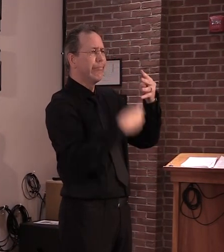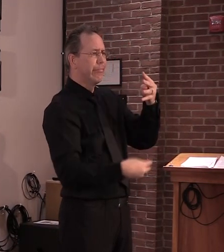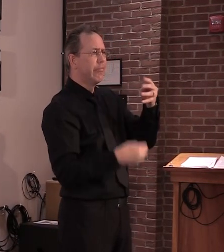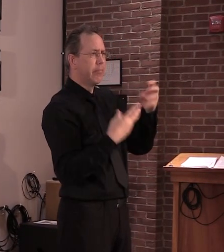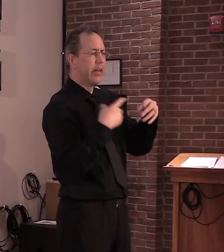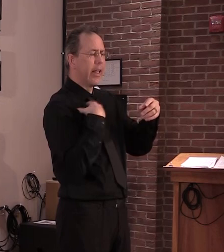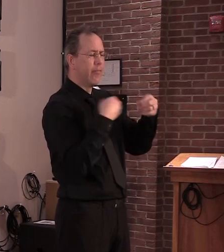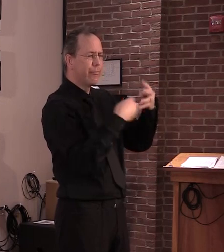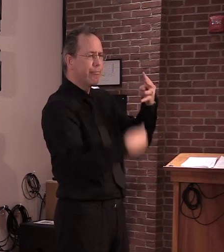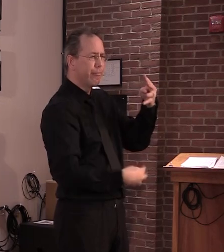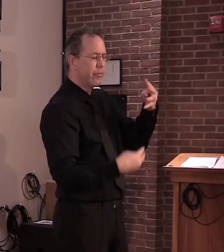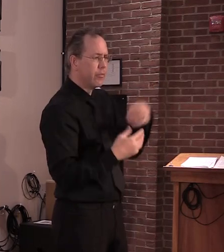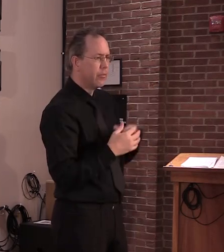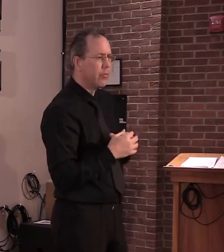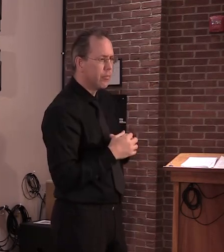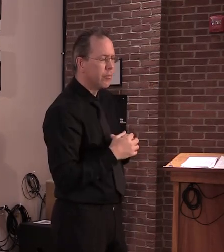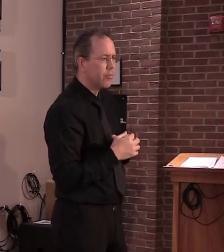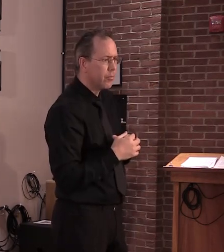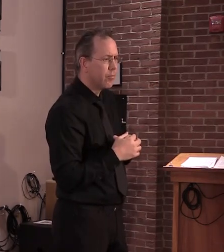Hi, Dr. Lillian. Can me?